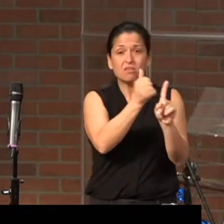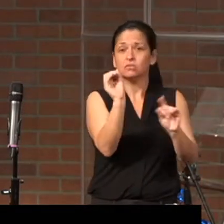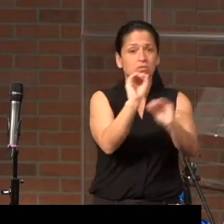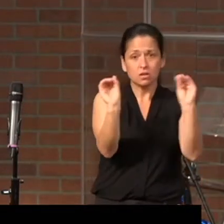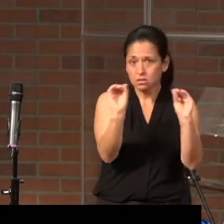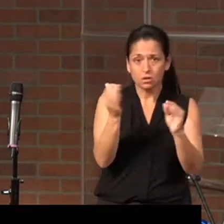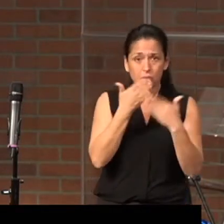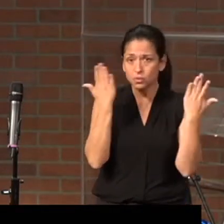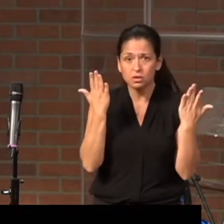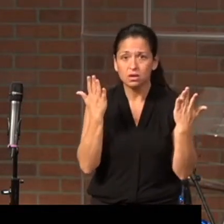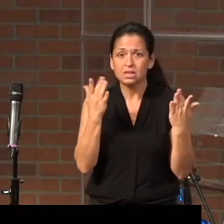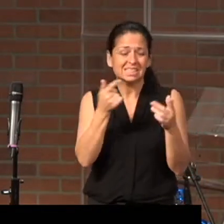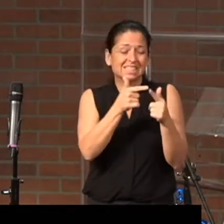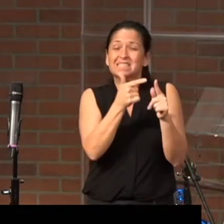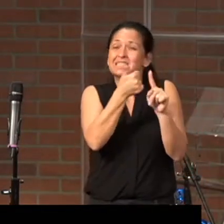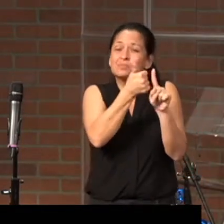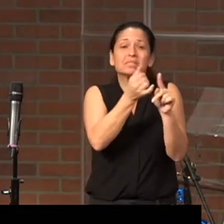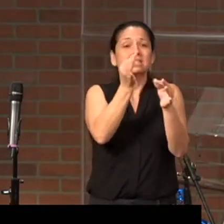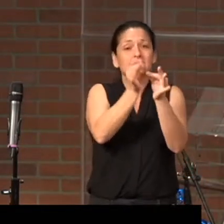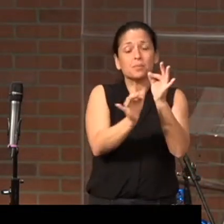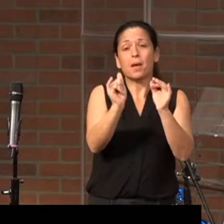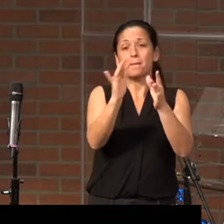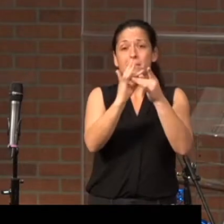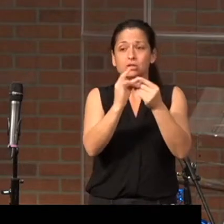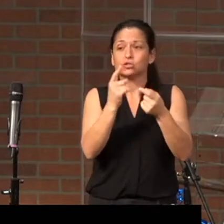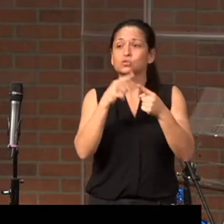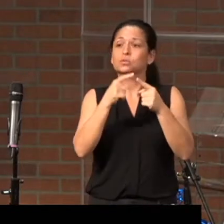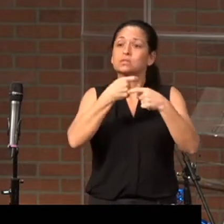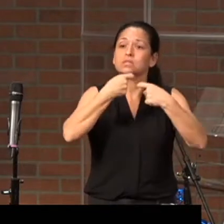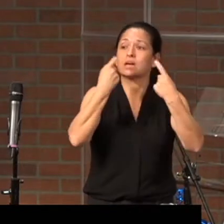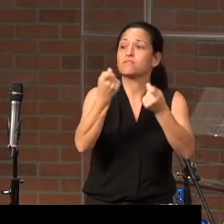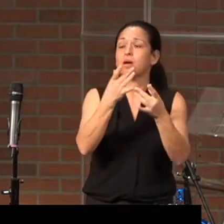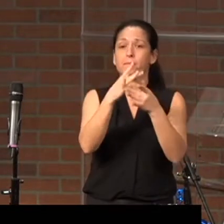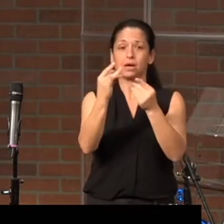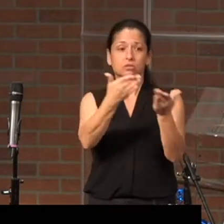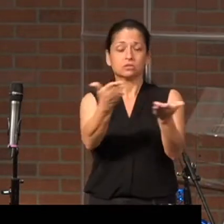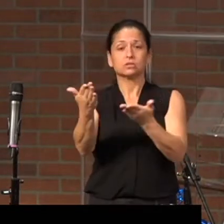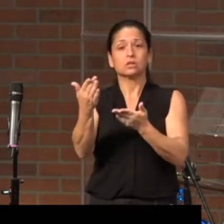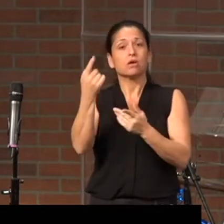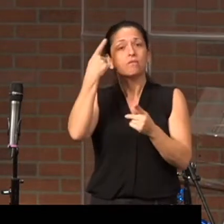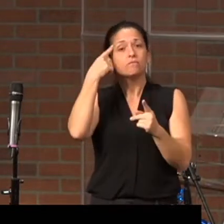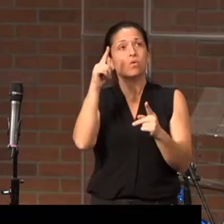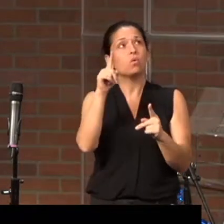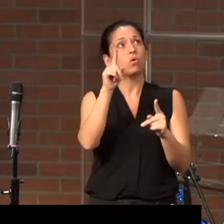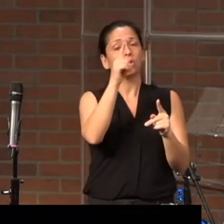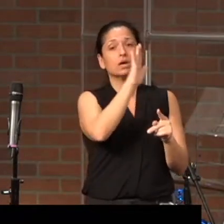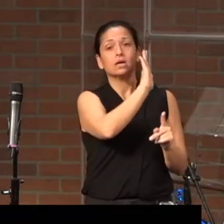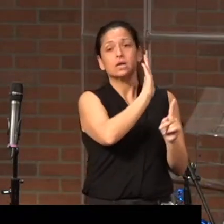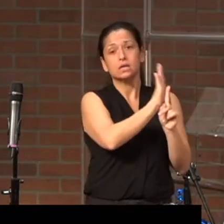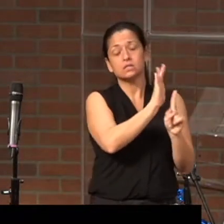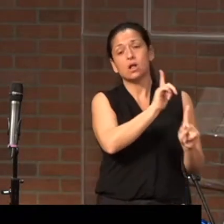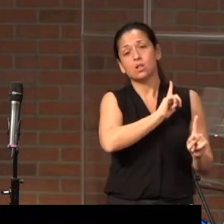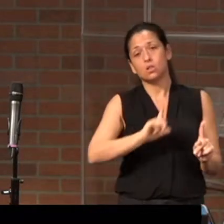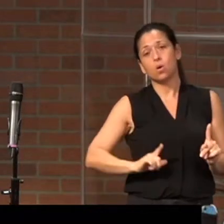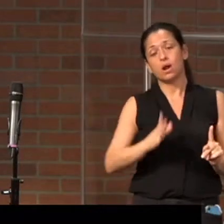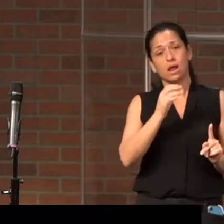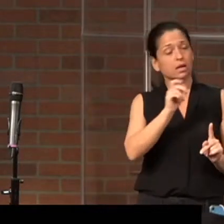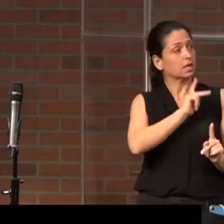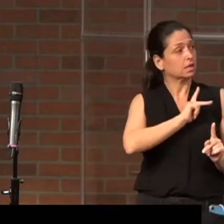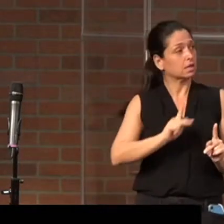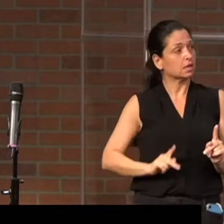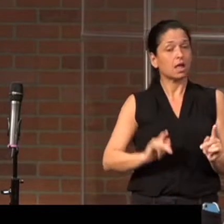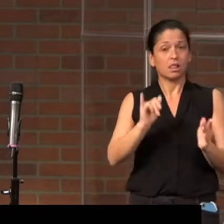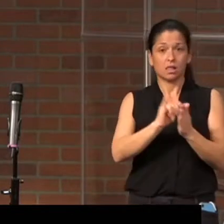He is simply a messenger on behalf of his Lord and King. This